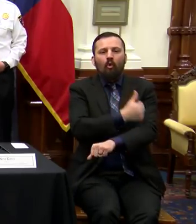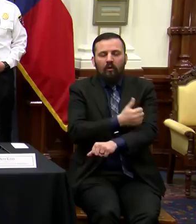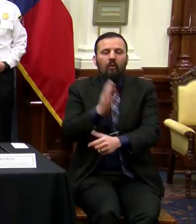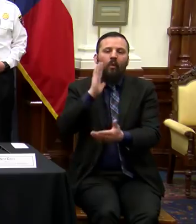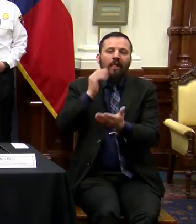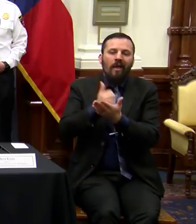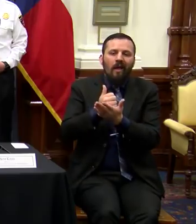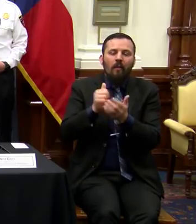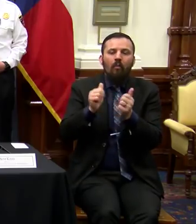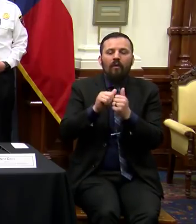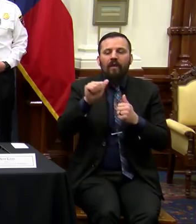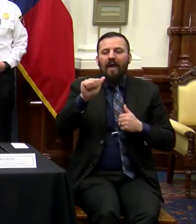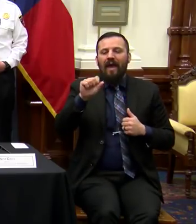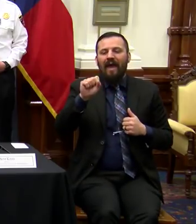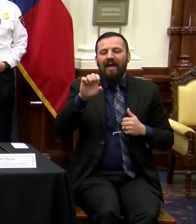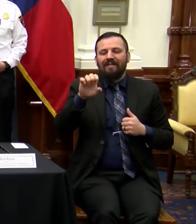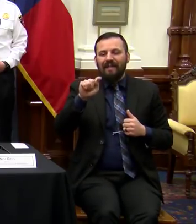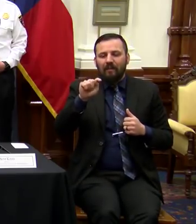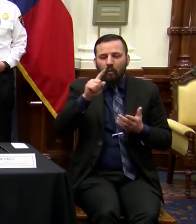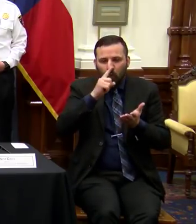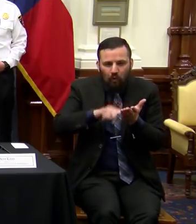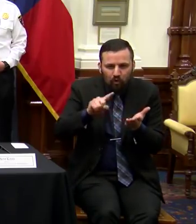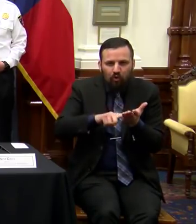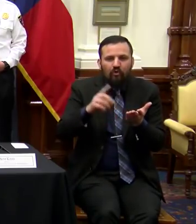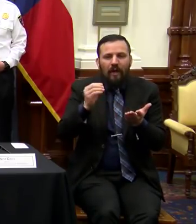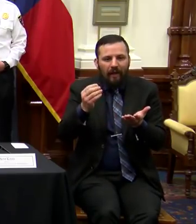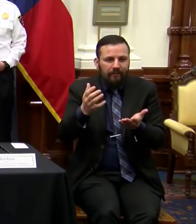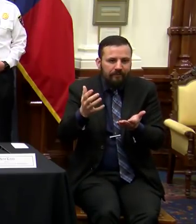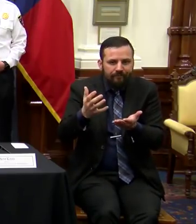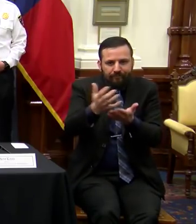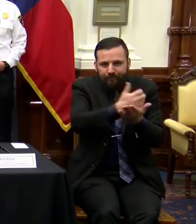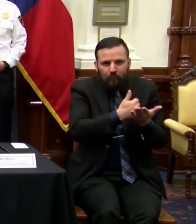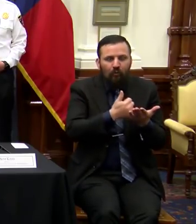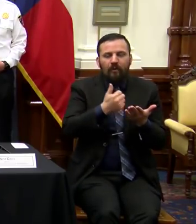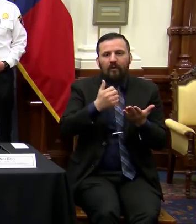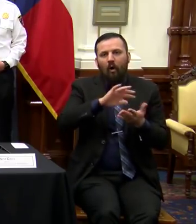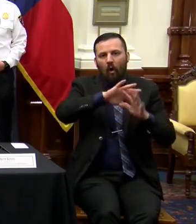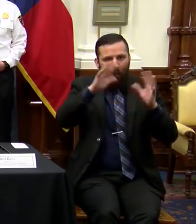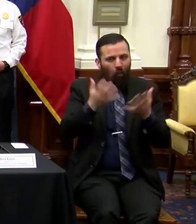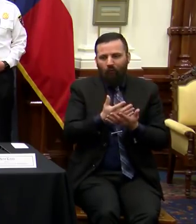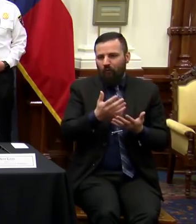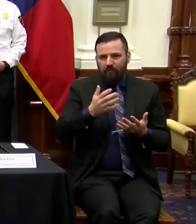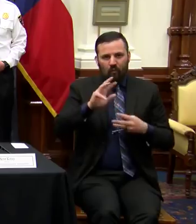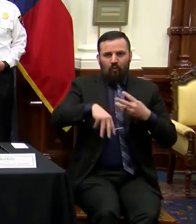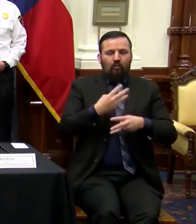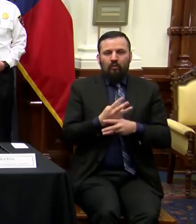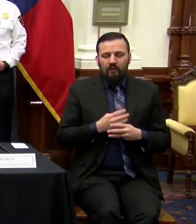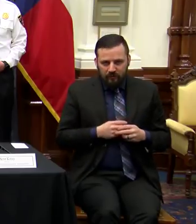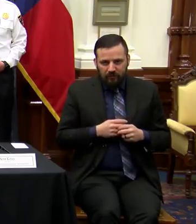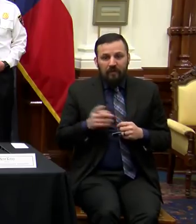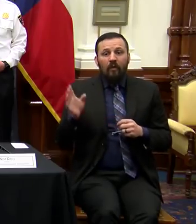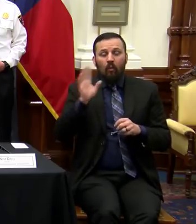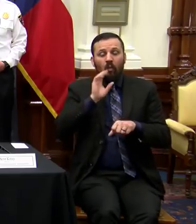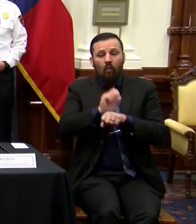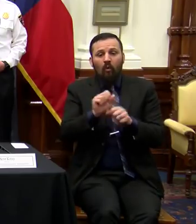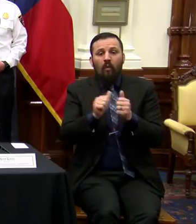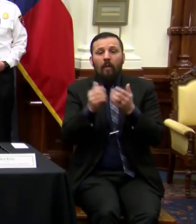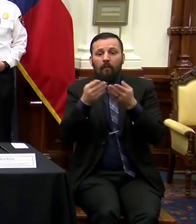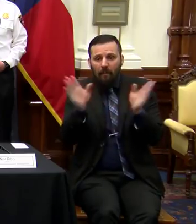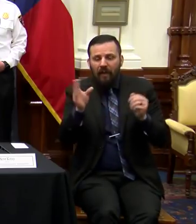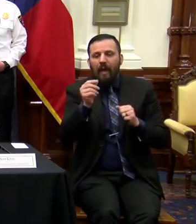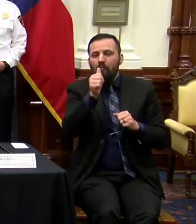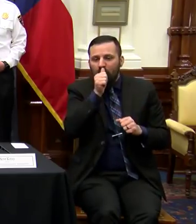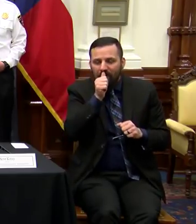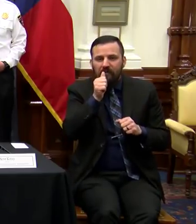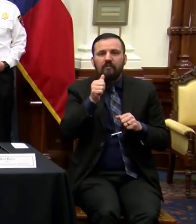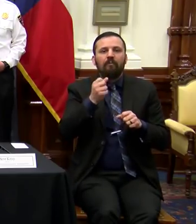research and procurement across the globe. They will collaborate with the public and private sectors to ensure healthcare